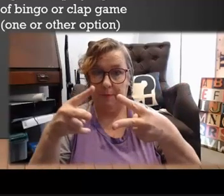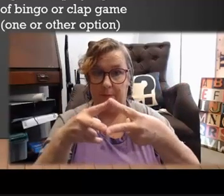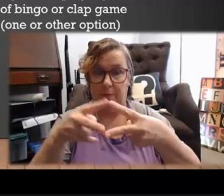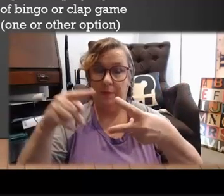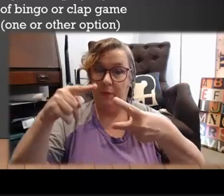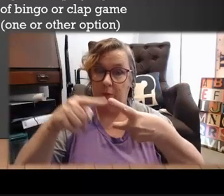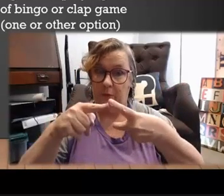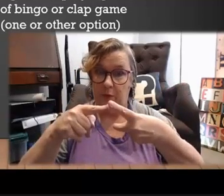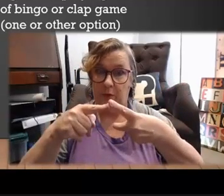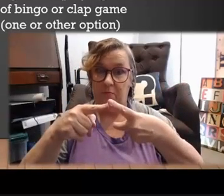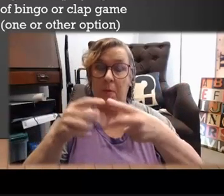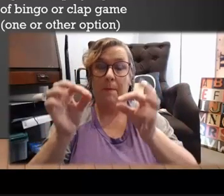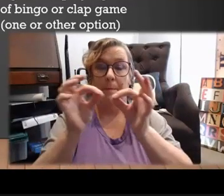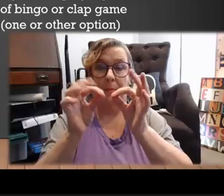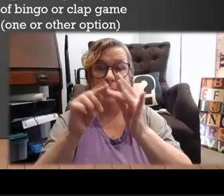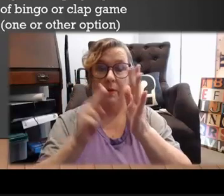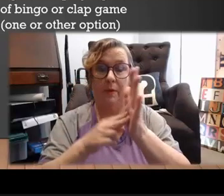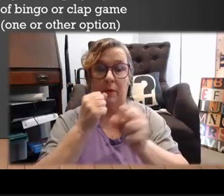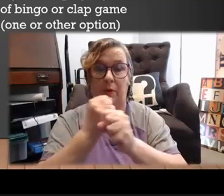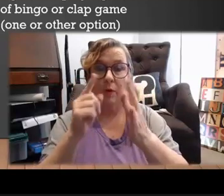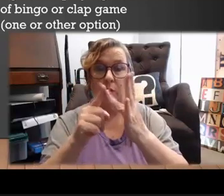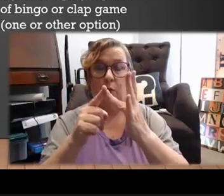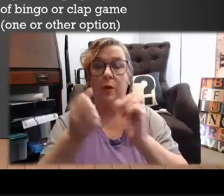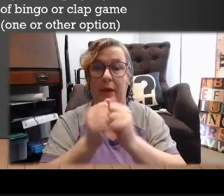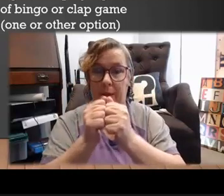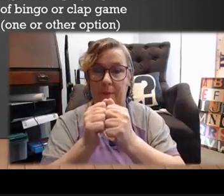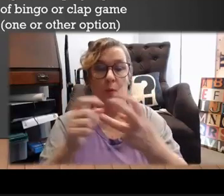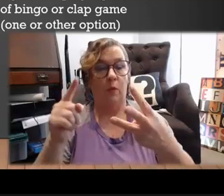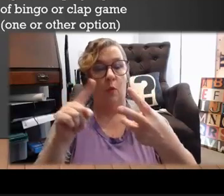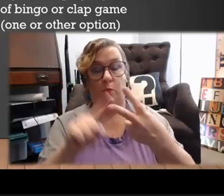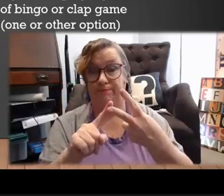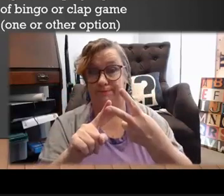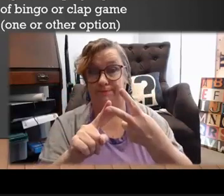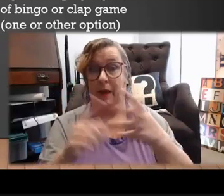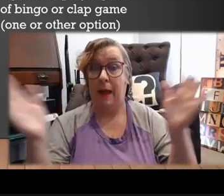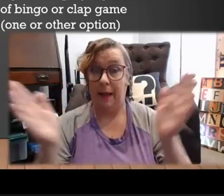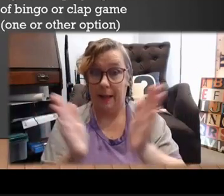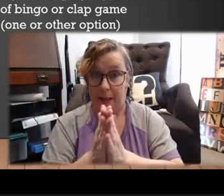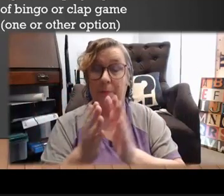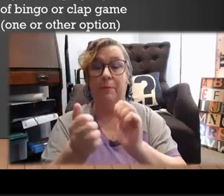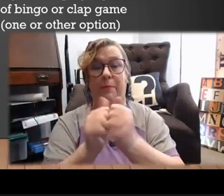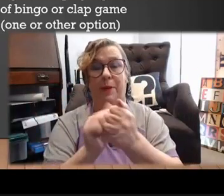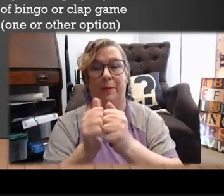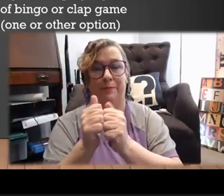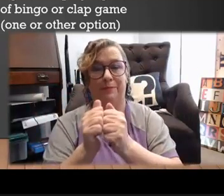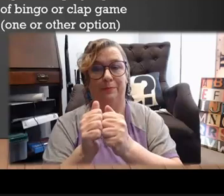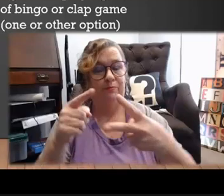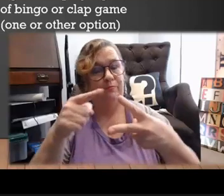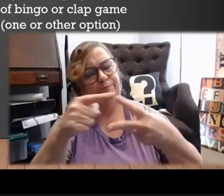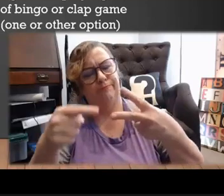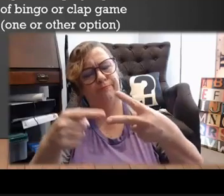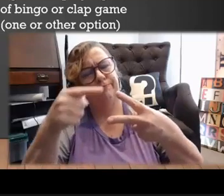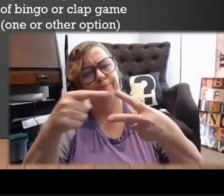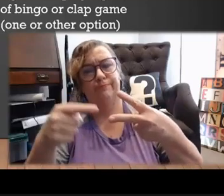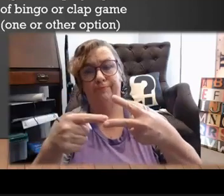options, two games. So the first game could be bingo game or the second option is clap game.